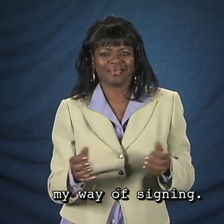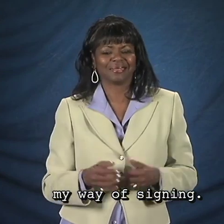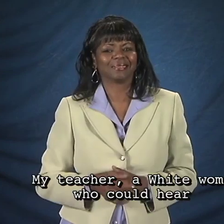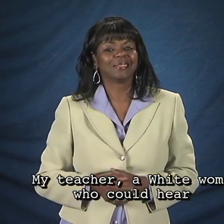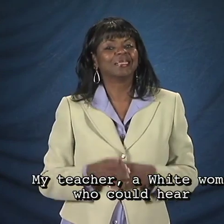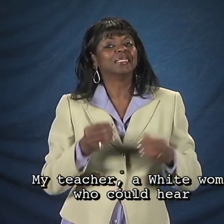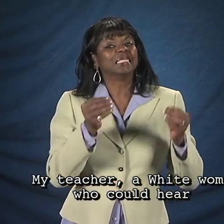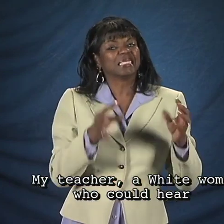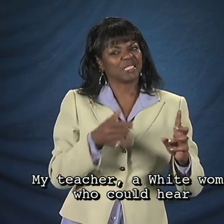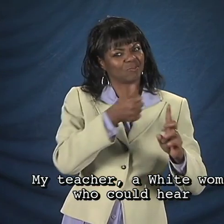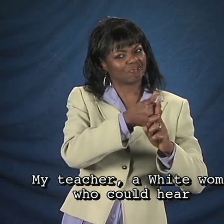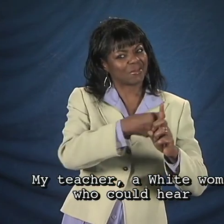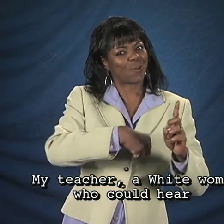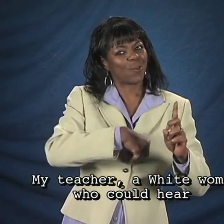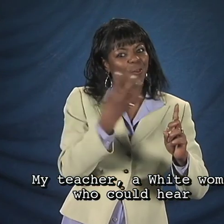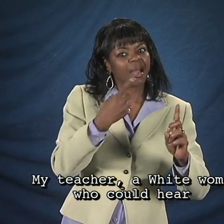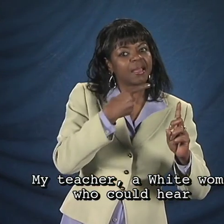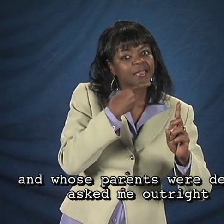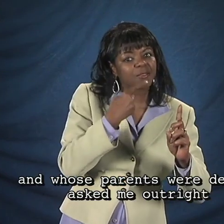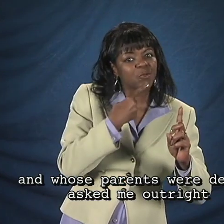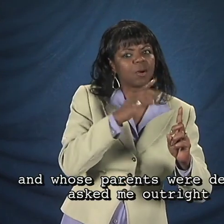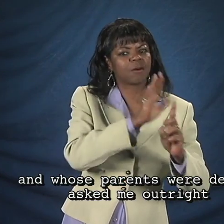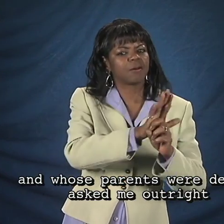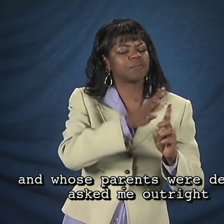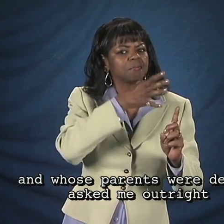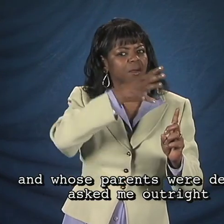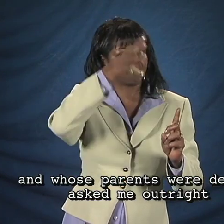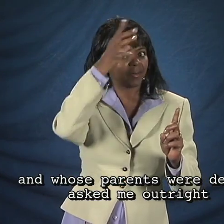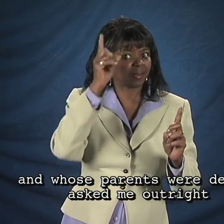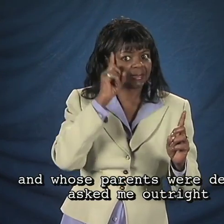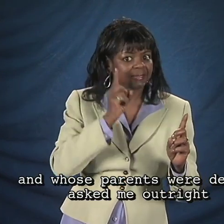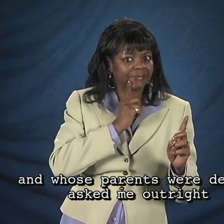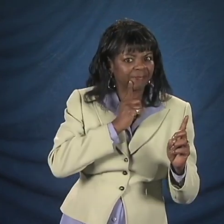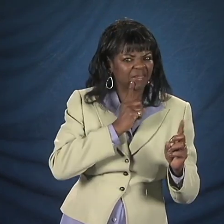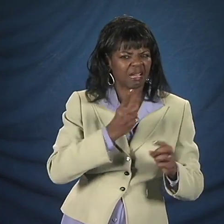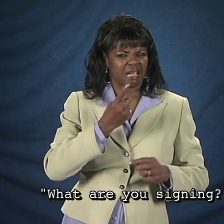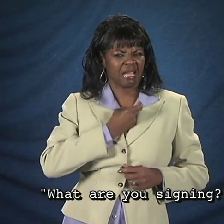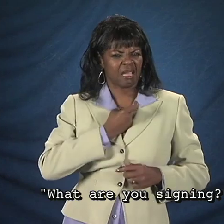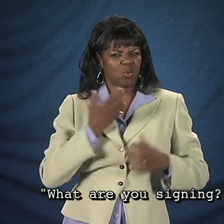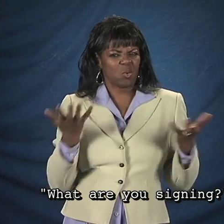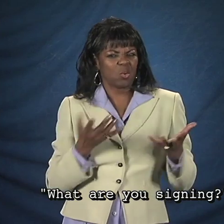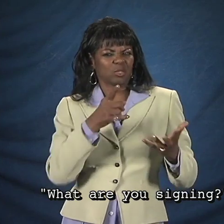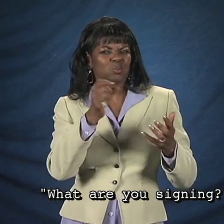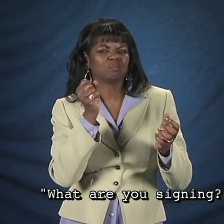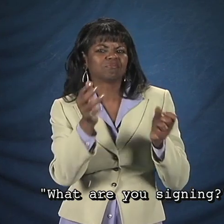My teacher, a White woman who could hear and whose parents were deaf, asked me outright, What are you signing?